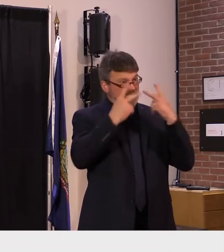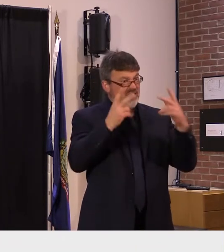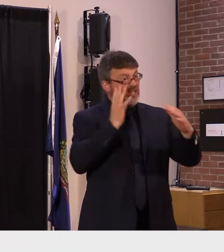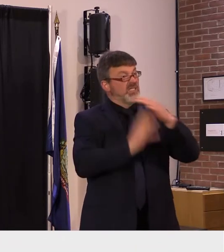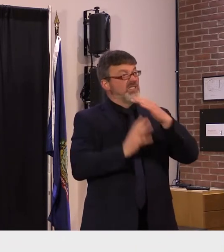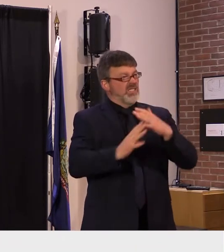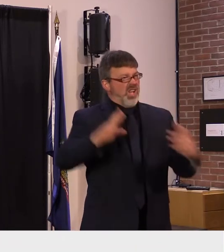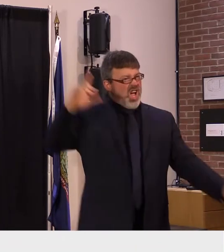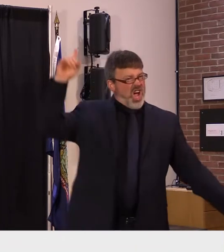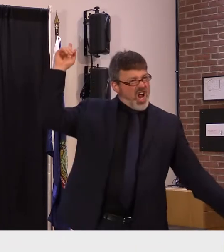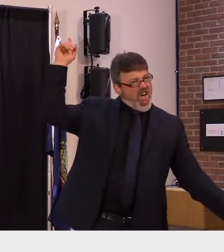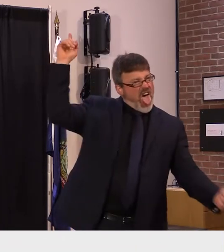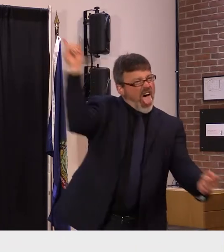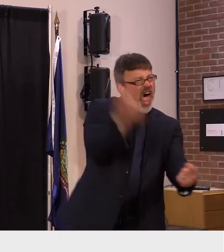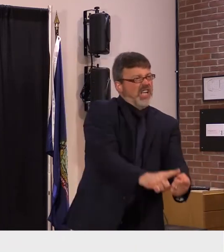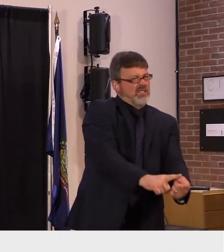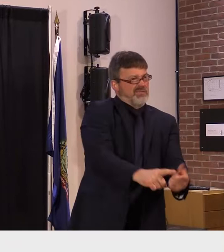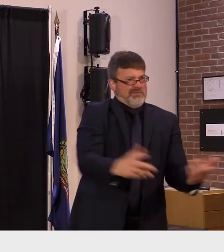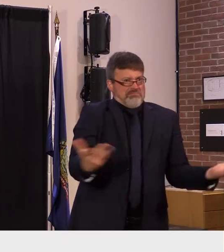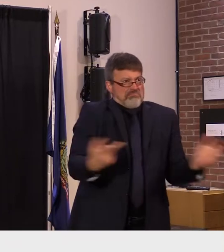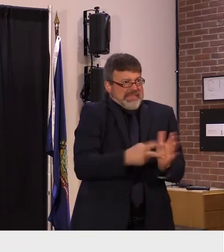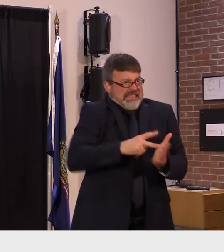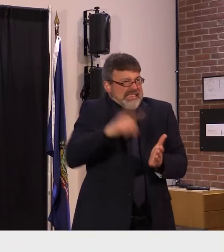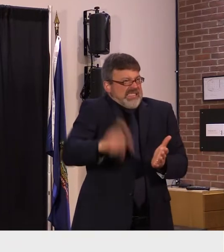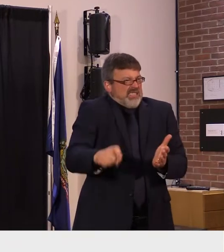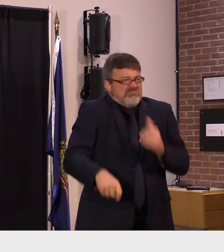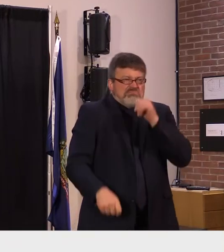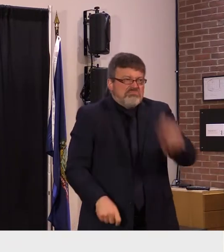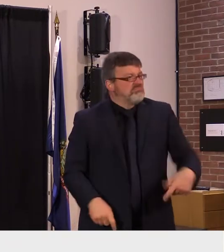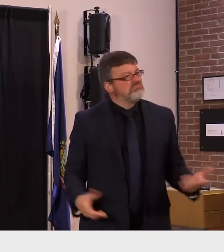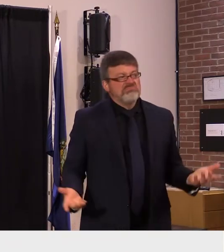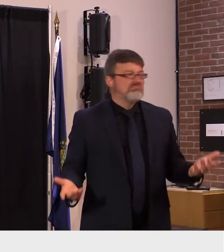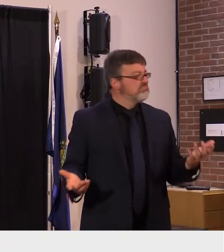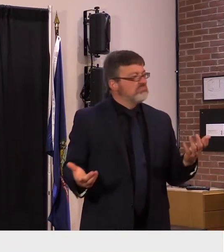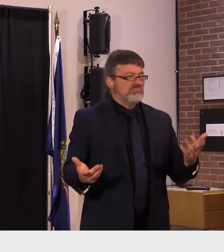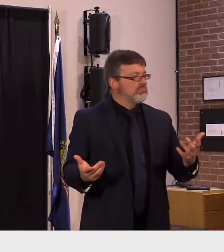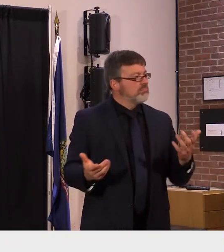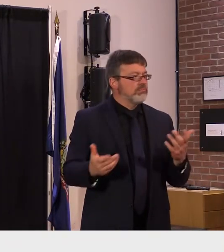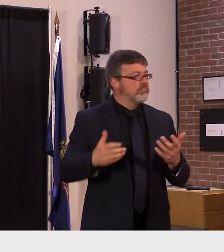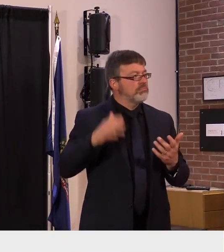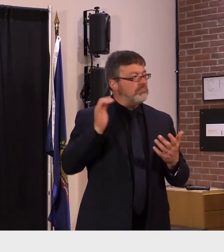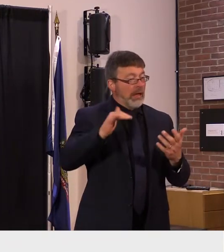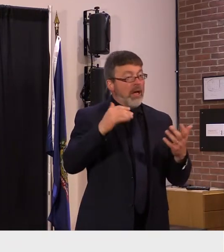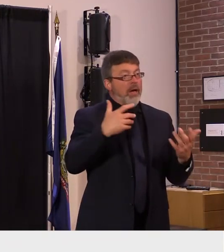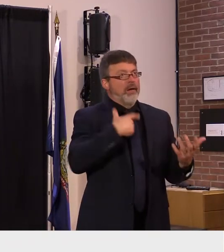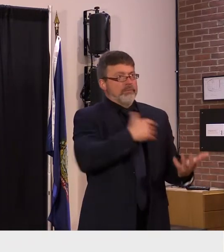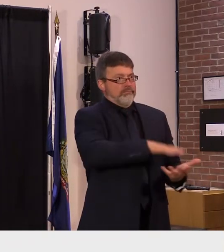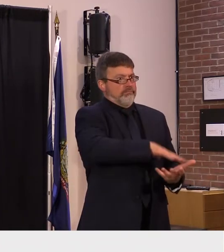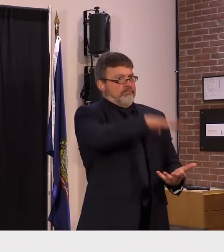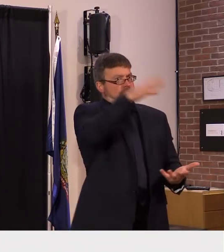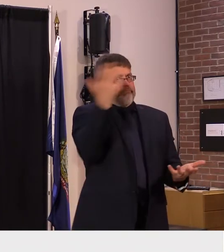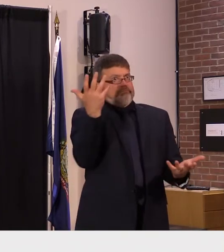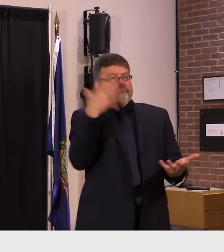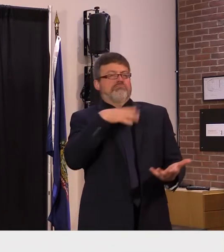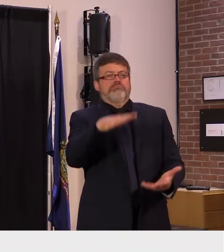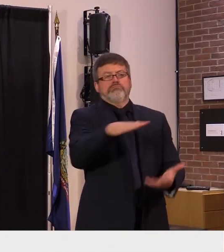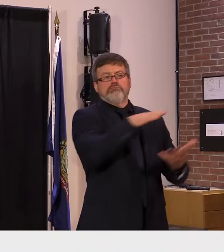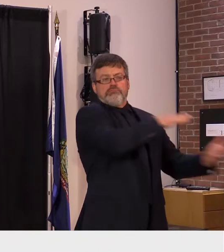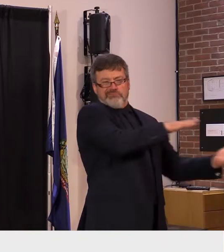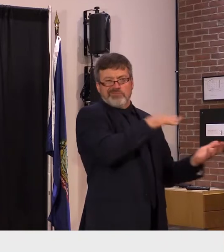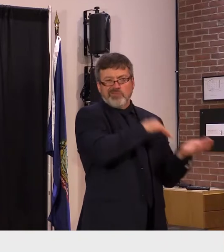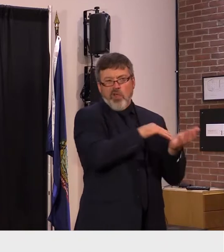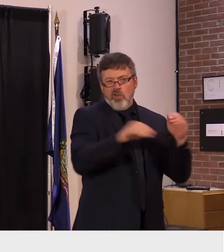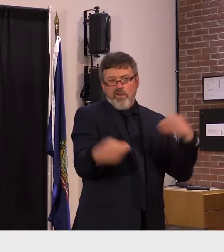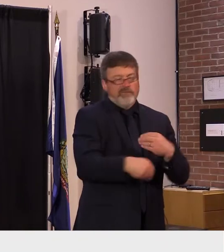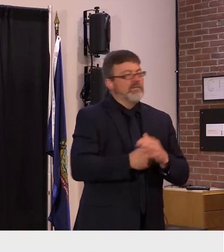prevent covid have grown and evolved at home tests now represent the quickest most convenient testing option